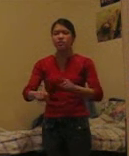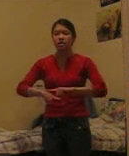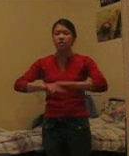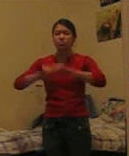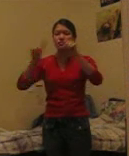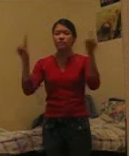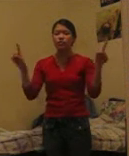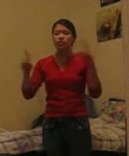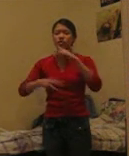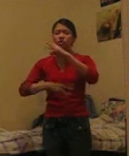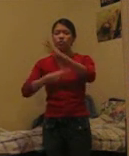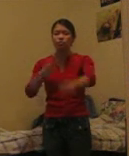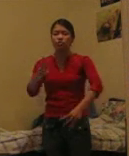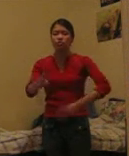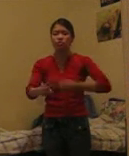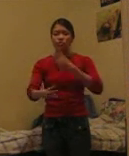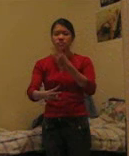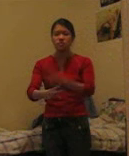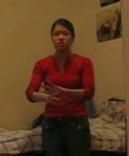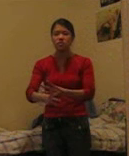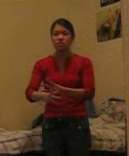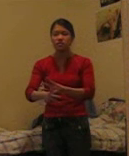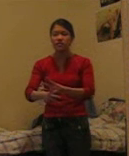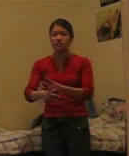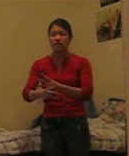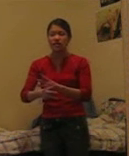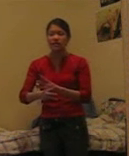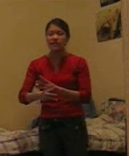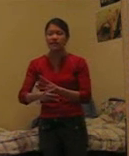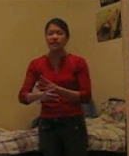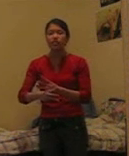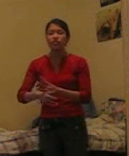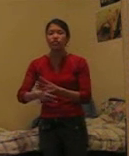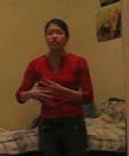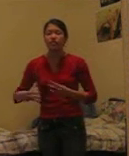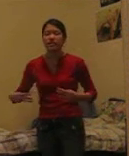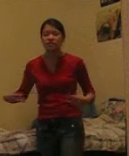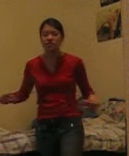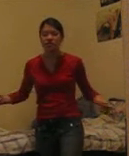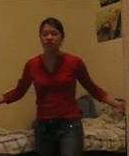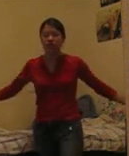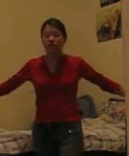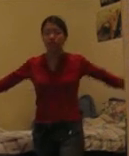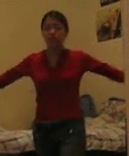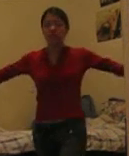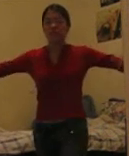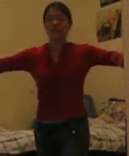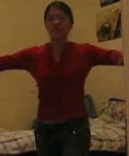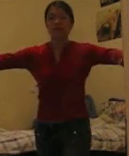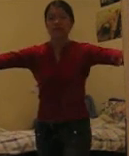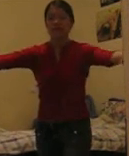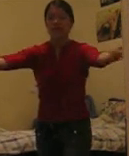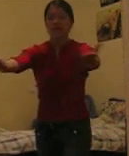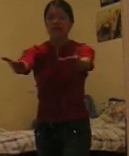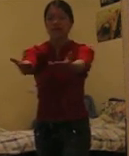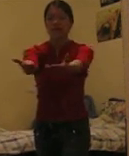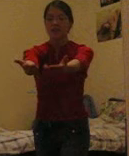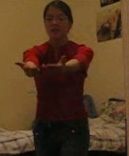But for a world in need, you're going to take a step out. Bring your arms in front,